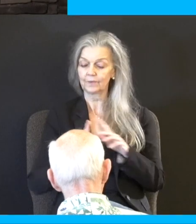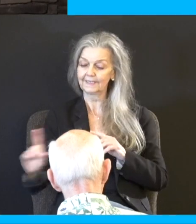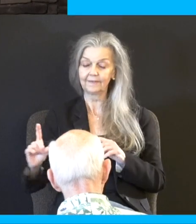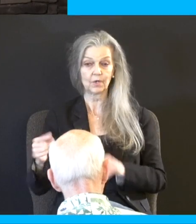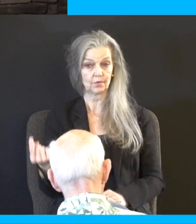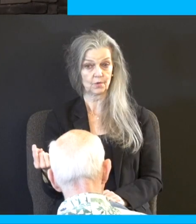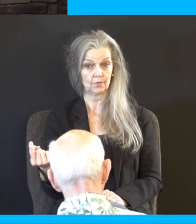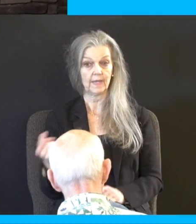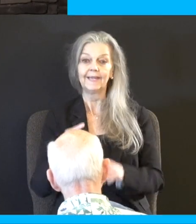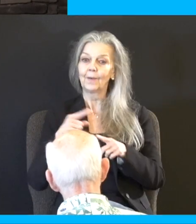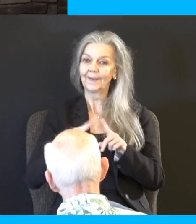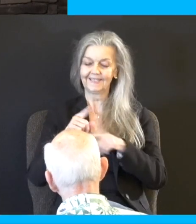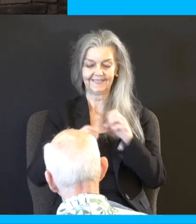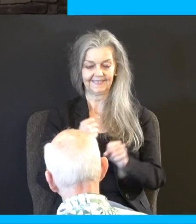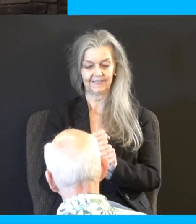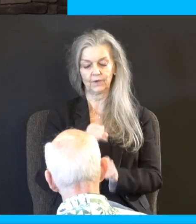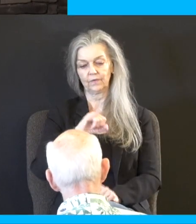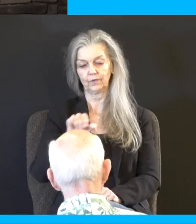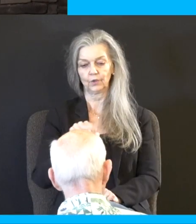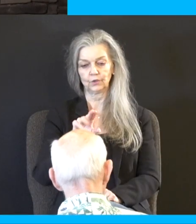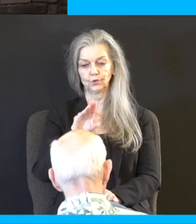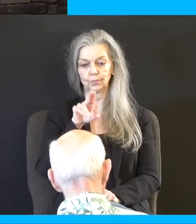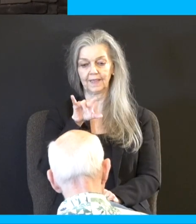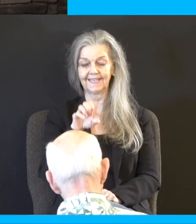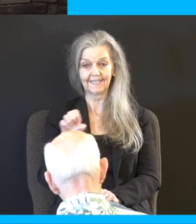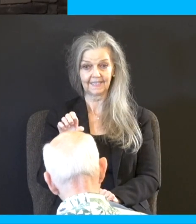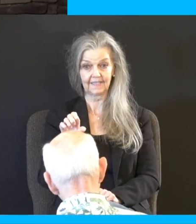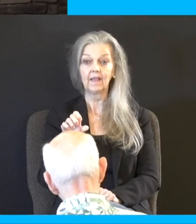but we have to wait for sure until we get to heaven because no one's around from that time to tell us.